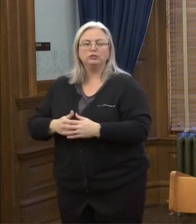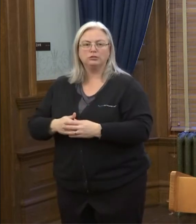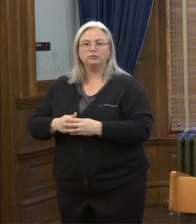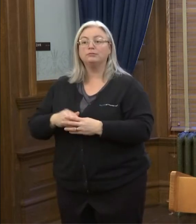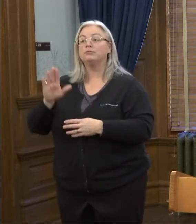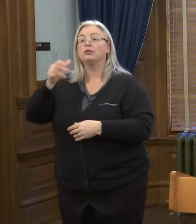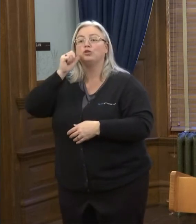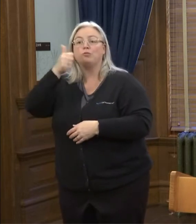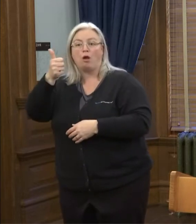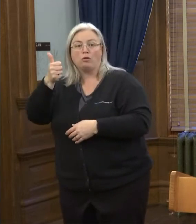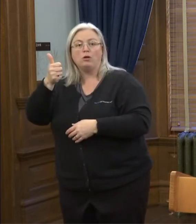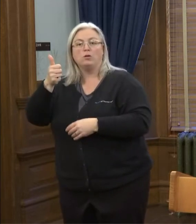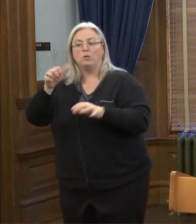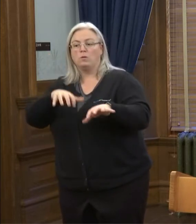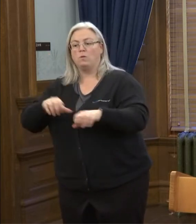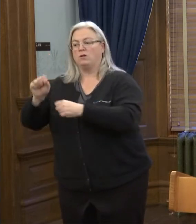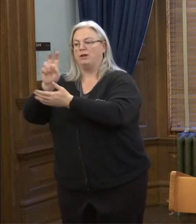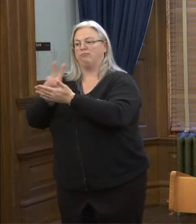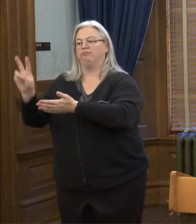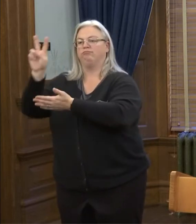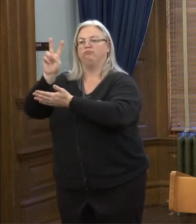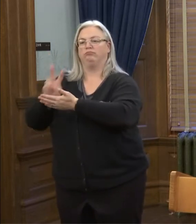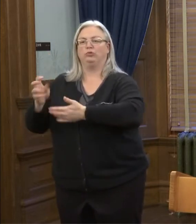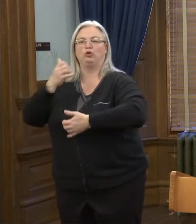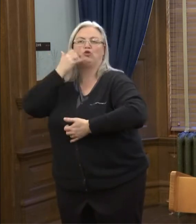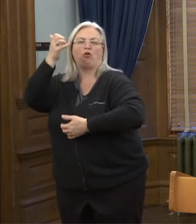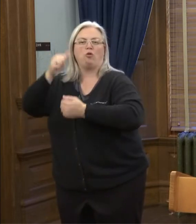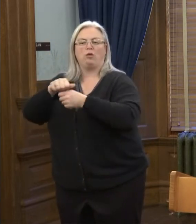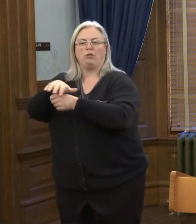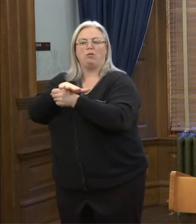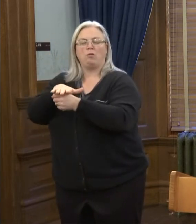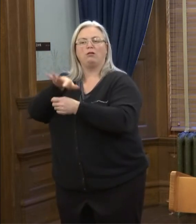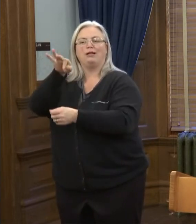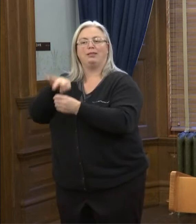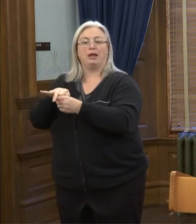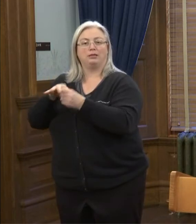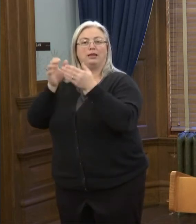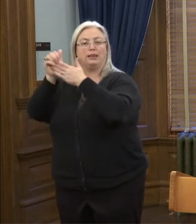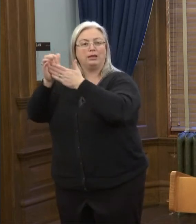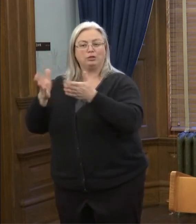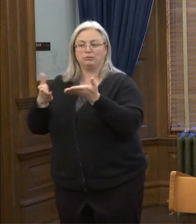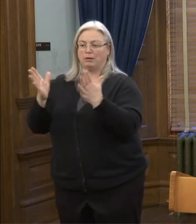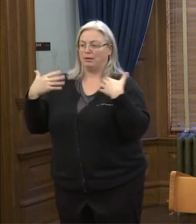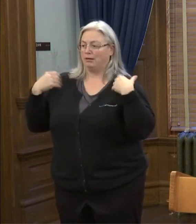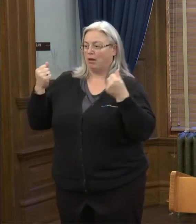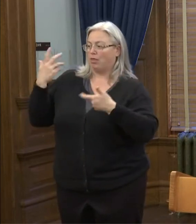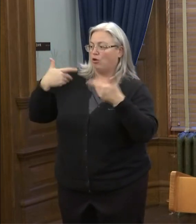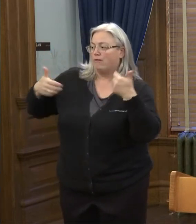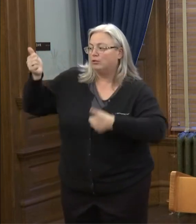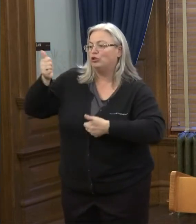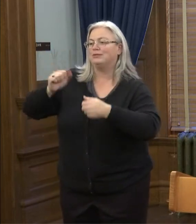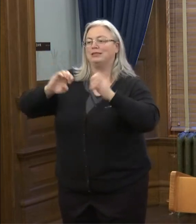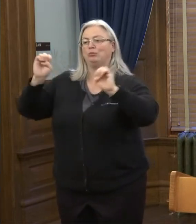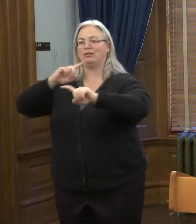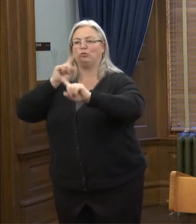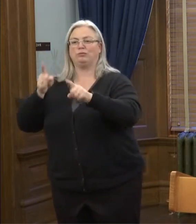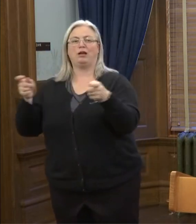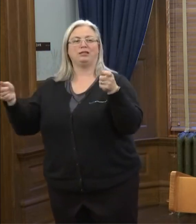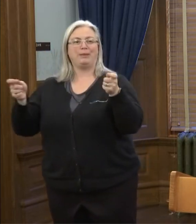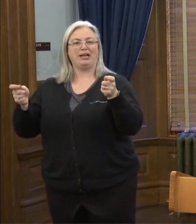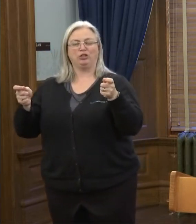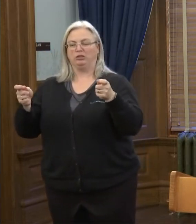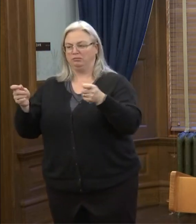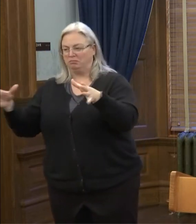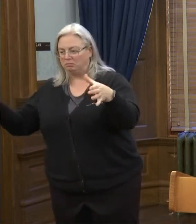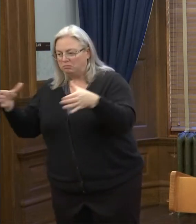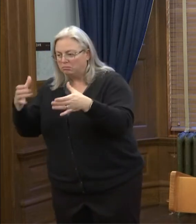Tomorrow, I will hold my bi-weekly call with local elected leaders, public health officers, and emergency response managers to